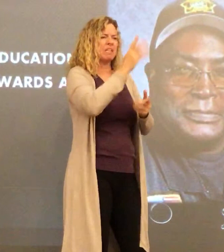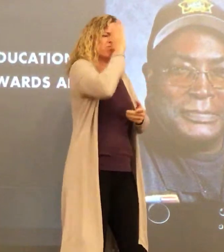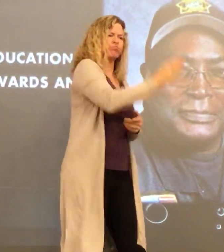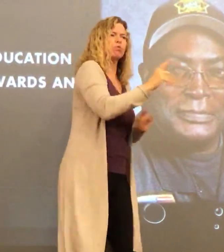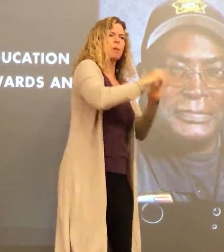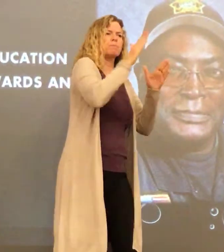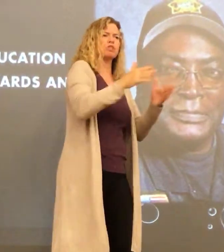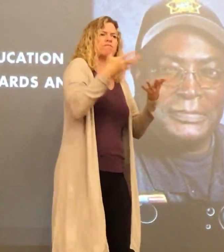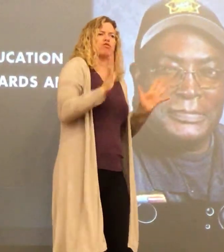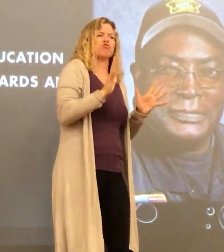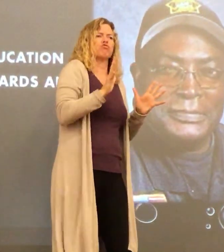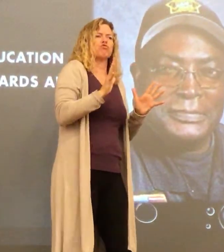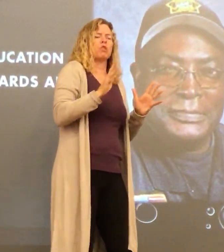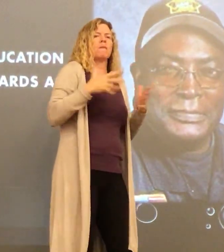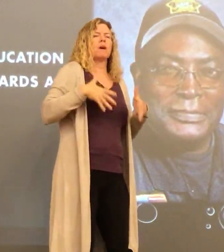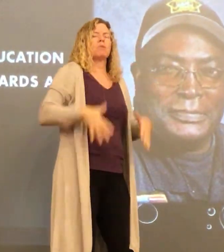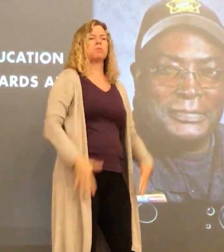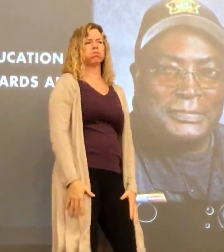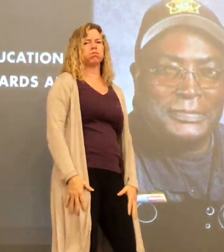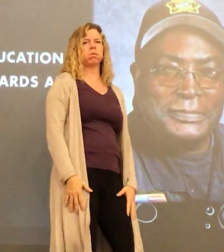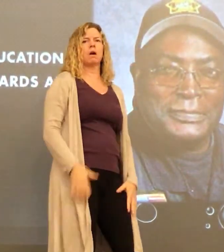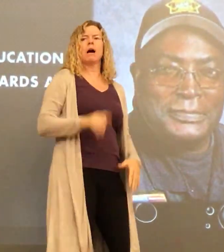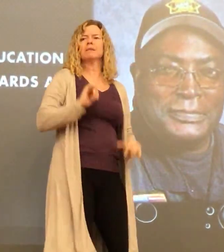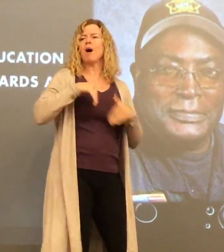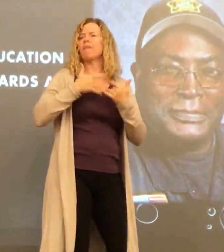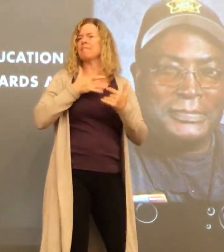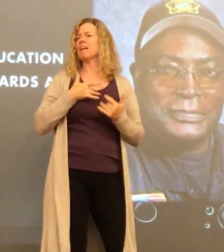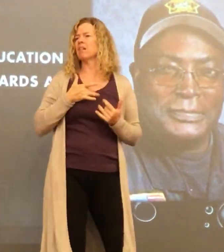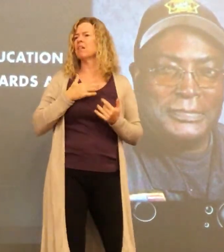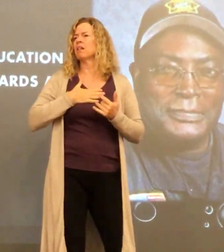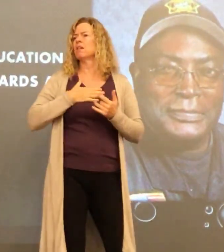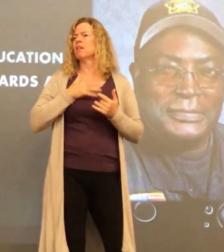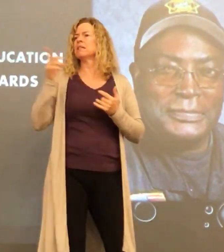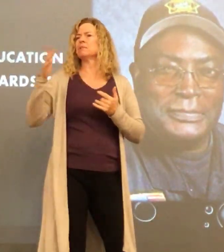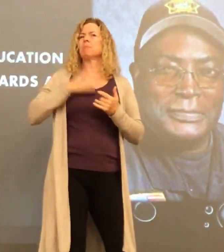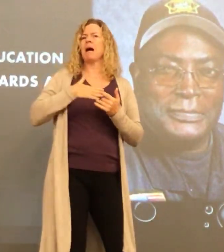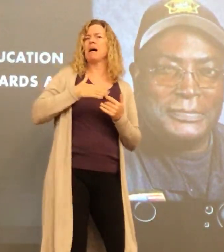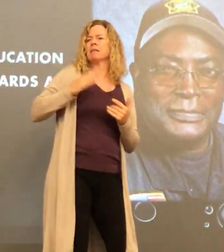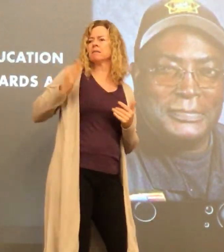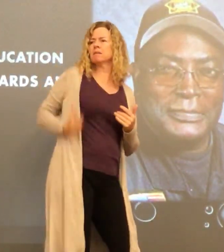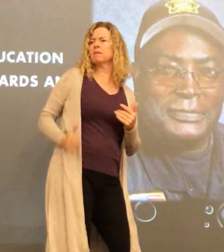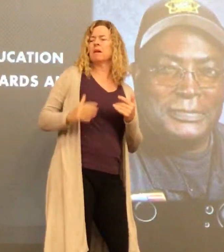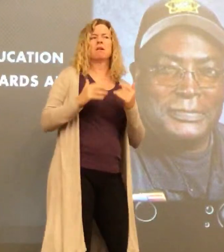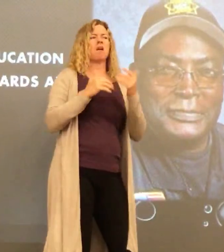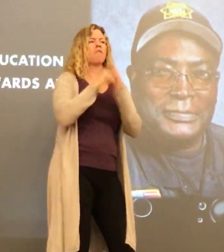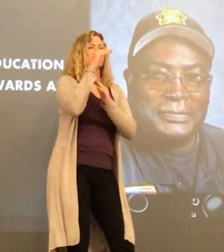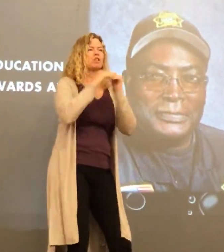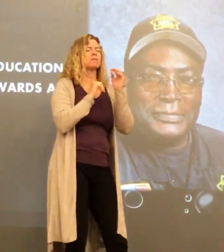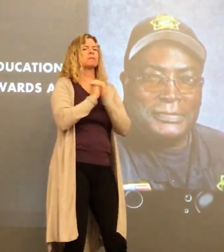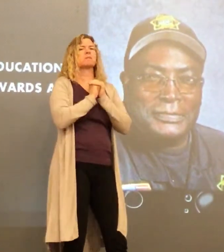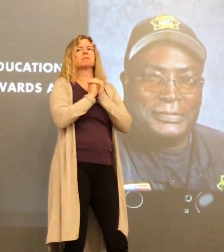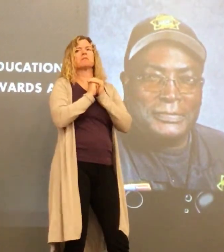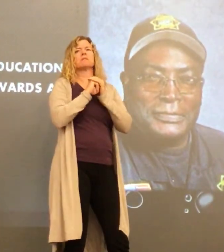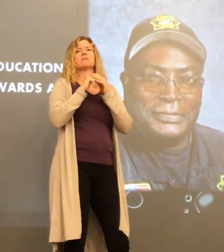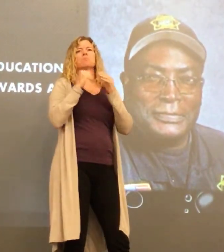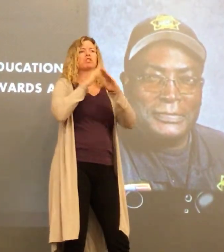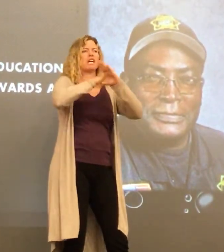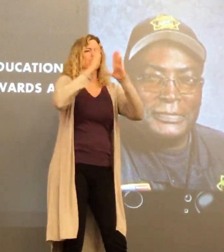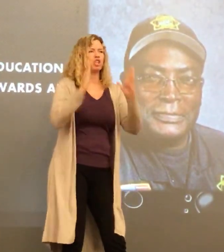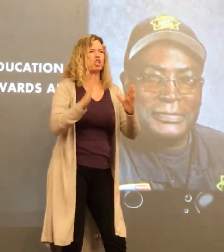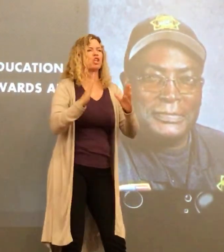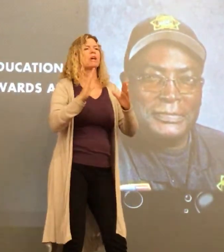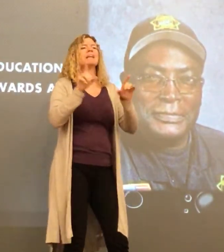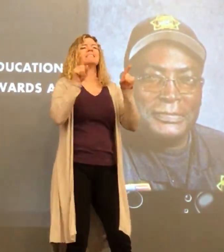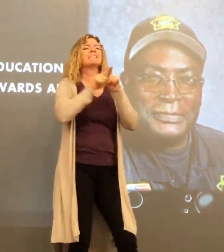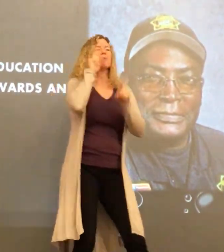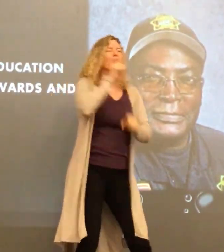mean, again, he didn't sign, but you could tell what he was trying to say and that person left. And I just felt relieved knowing that he was by